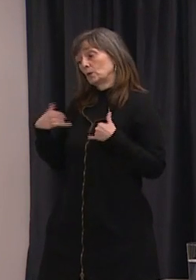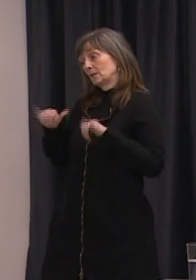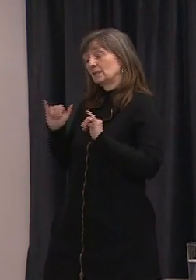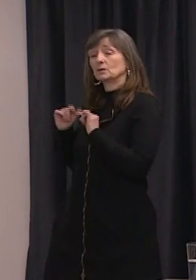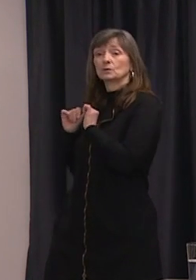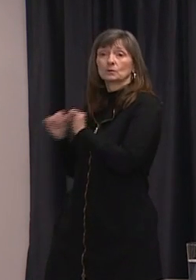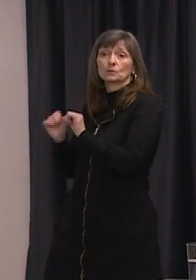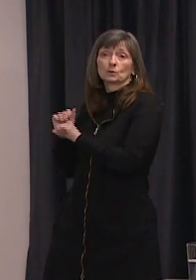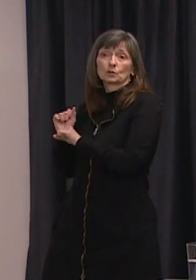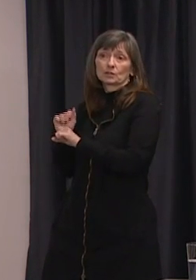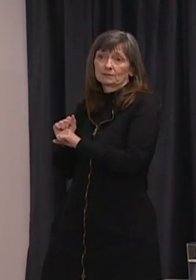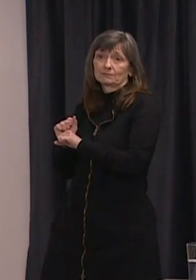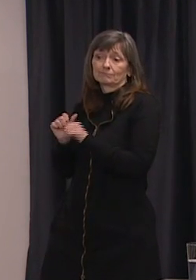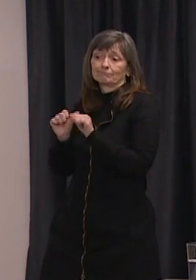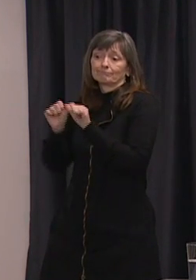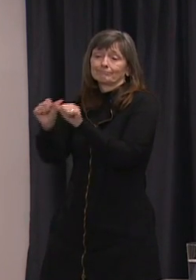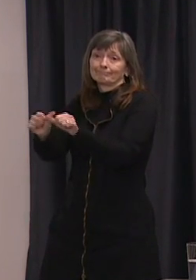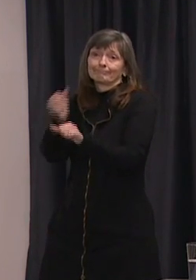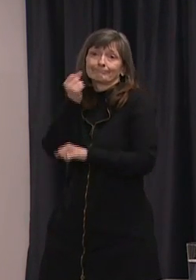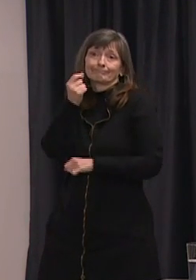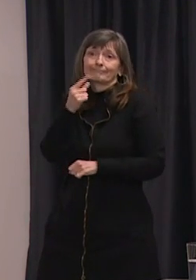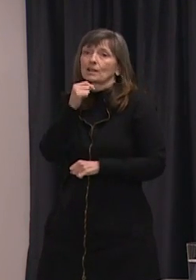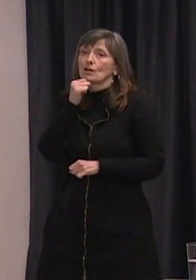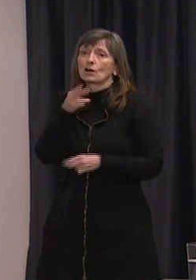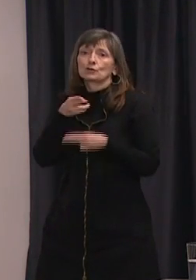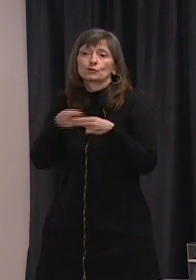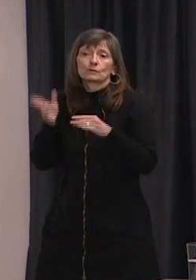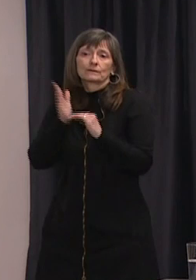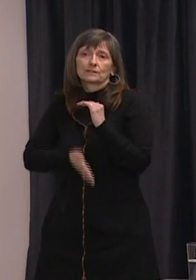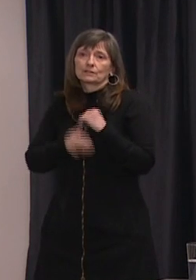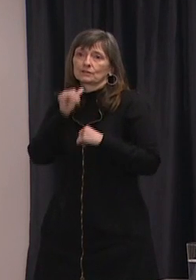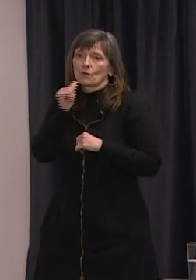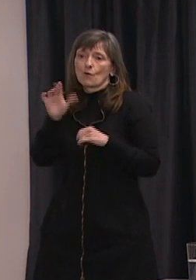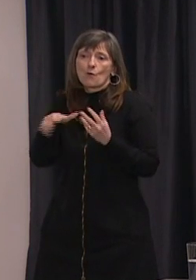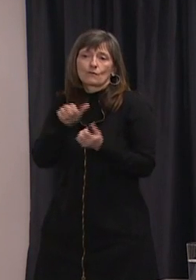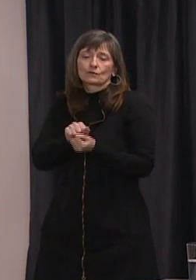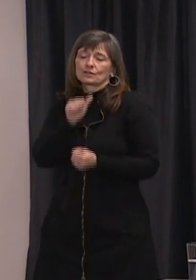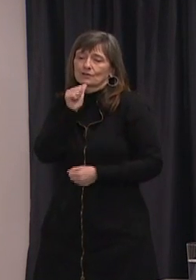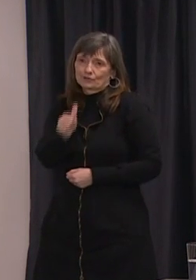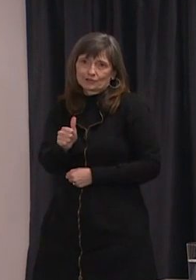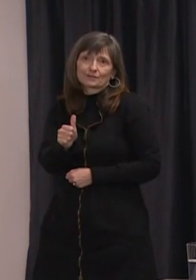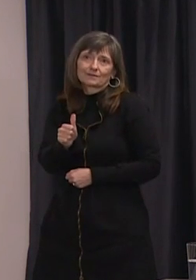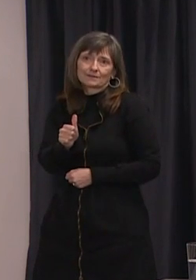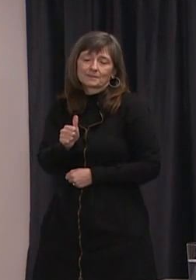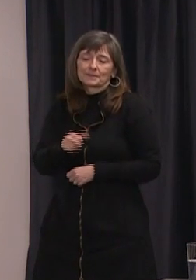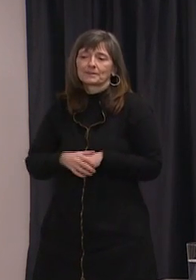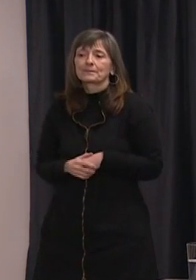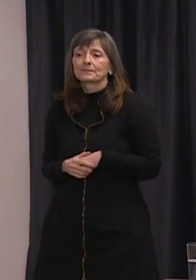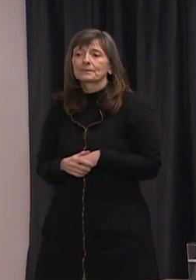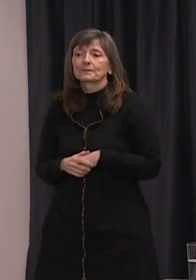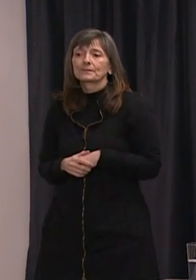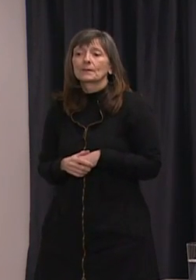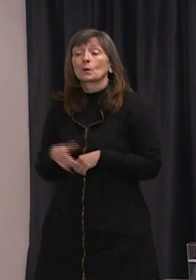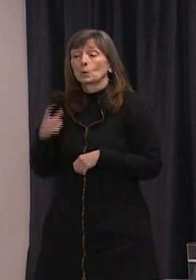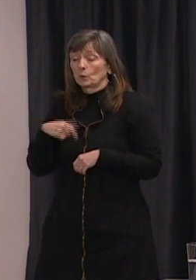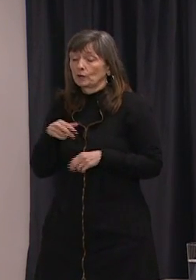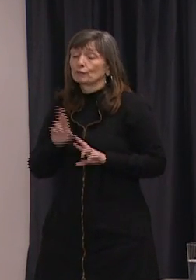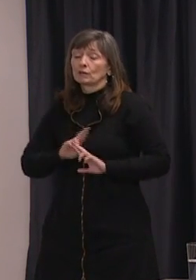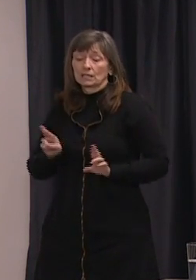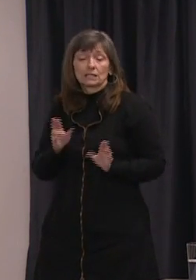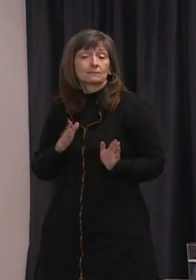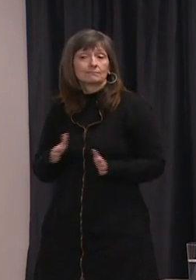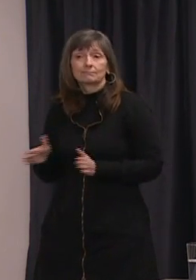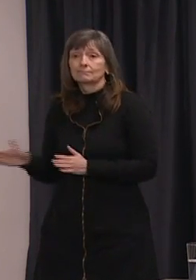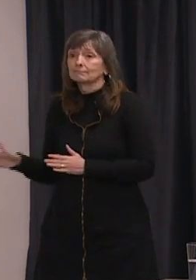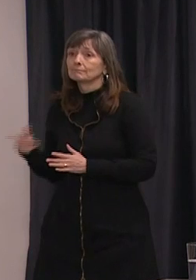This will not be a short-term situation. With that said, we are prepared and the system is working well and